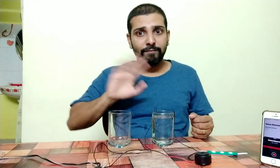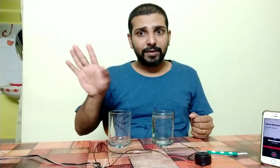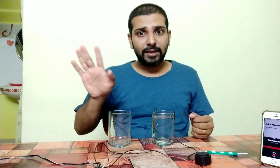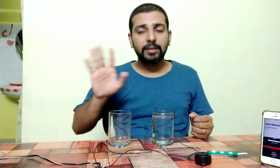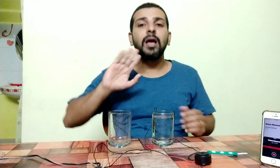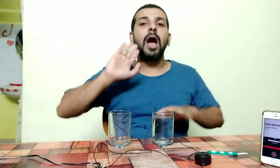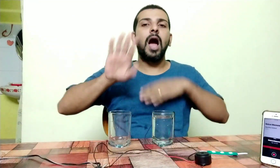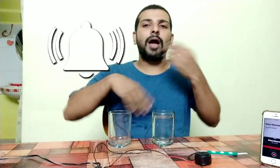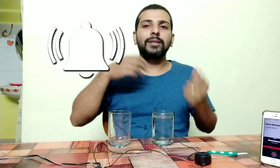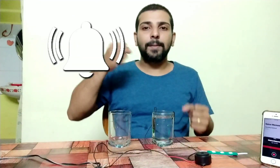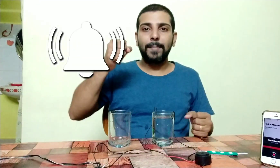You're not